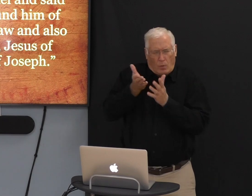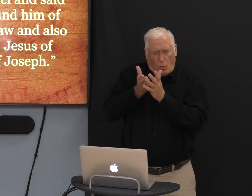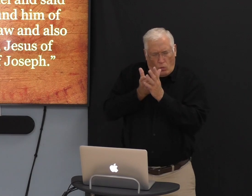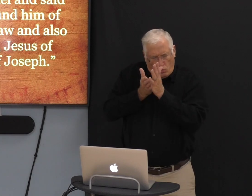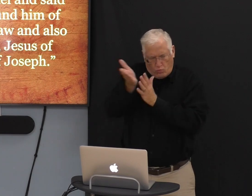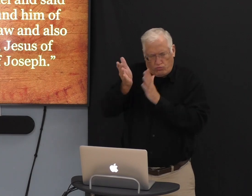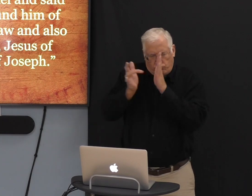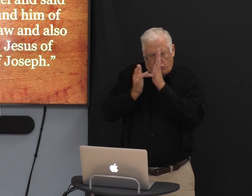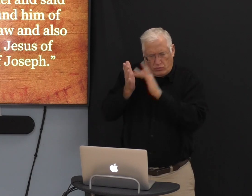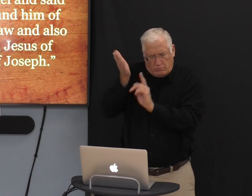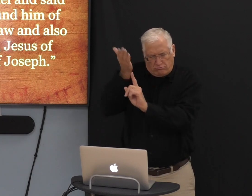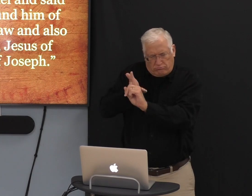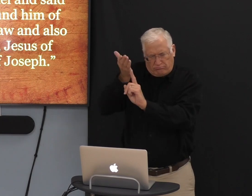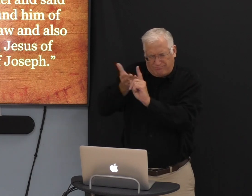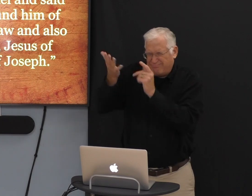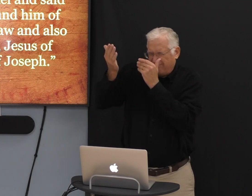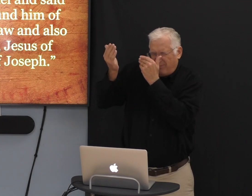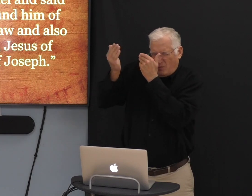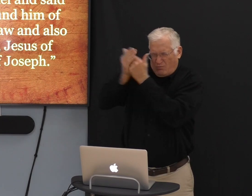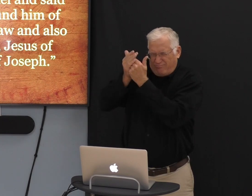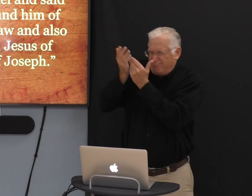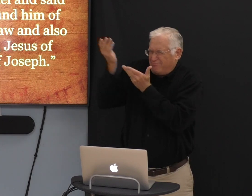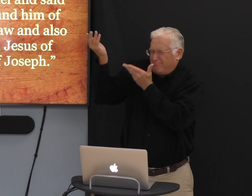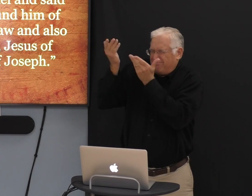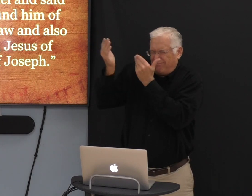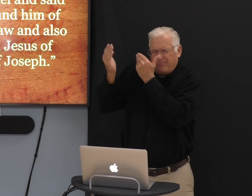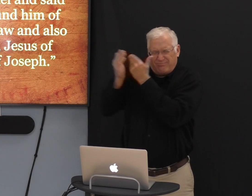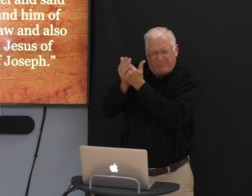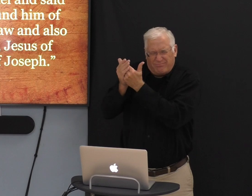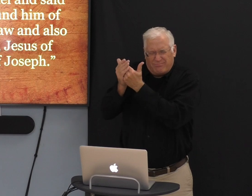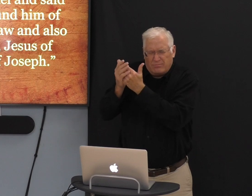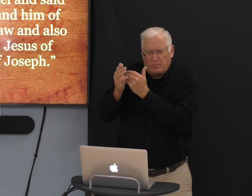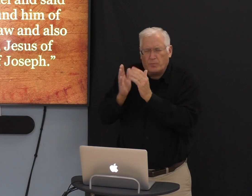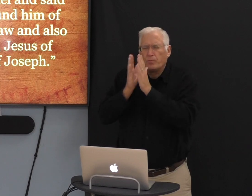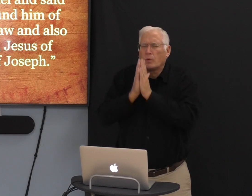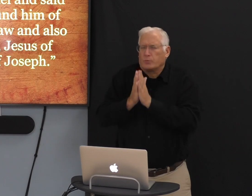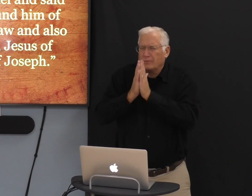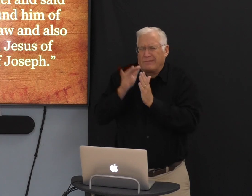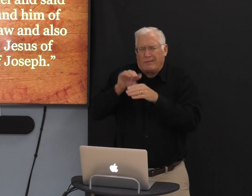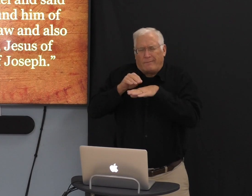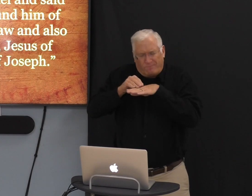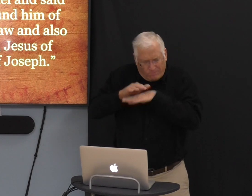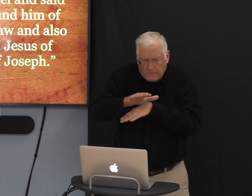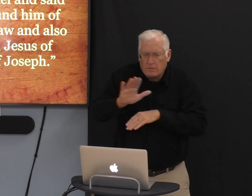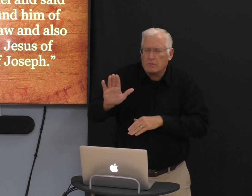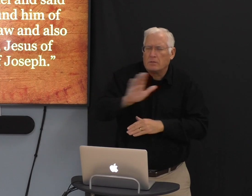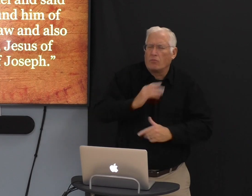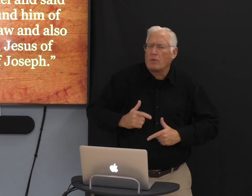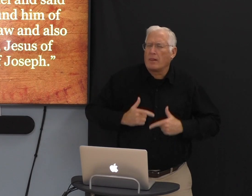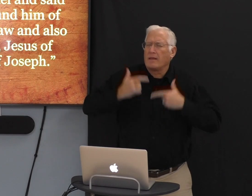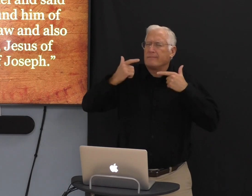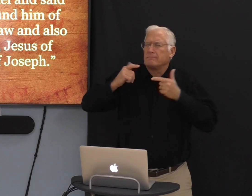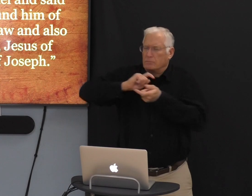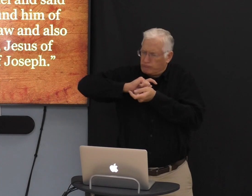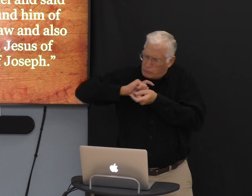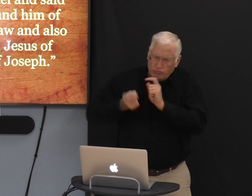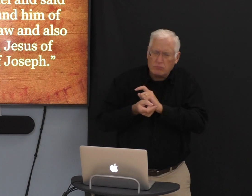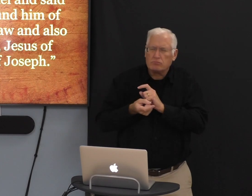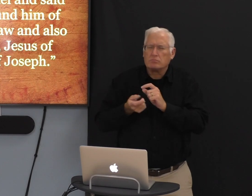realize that it's through Jesus that we draw near. And pray that it will affect